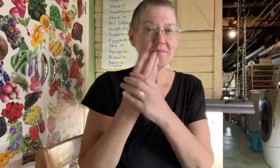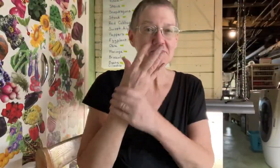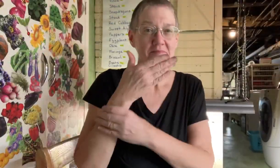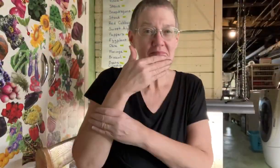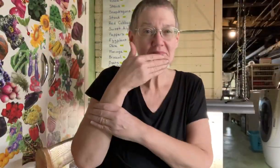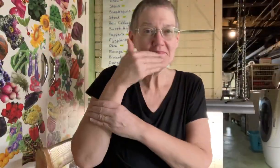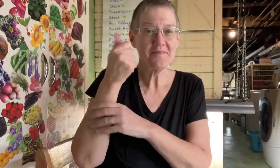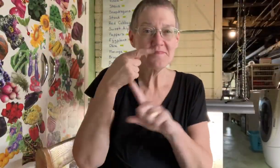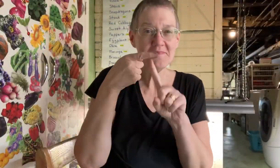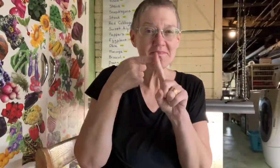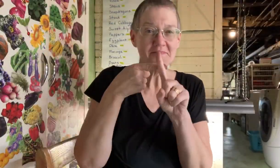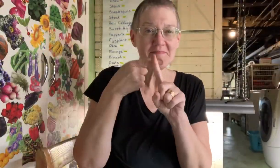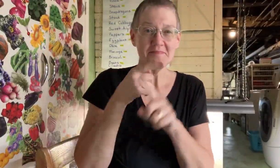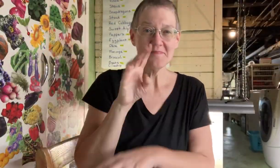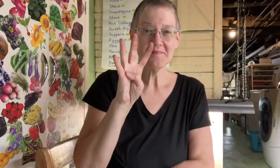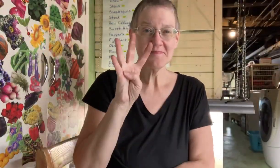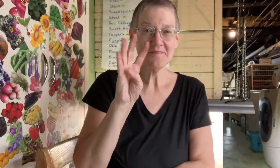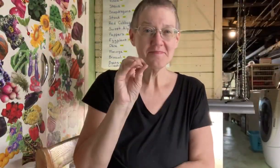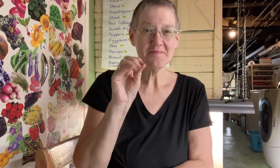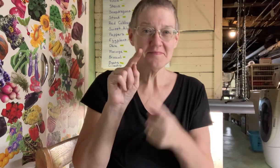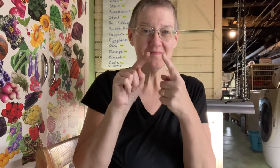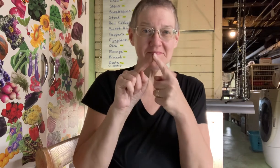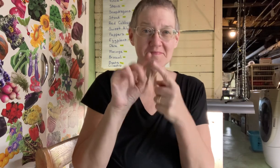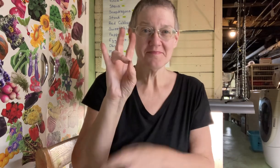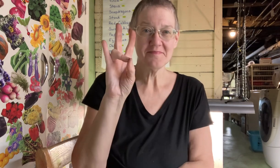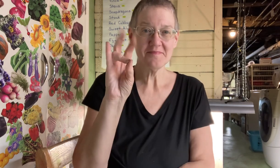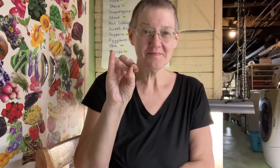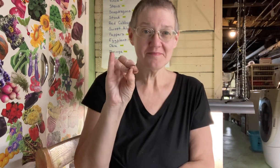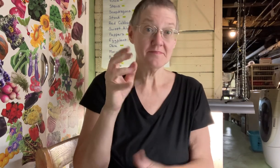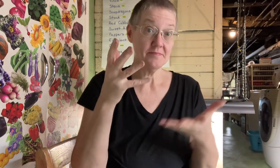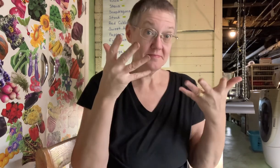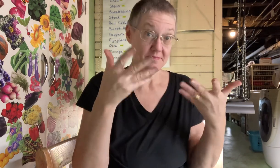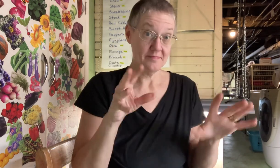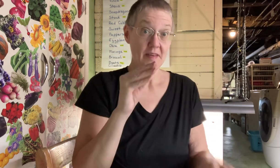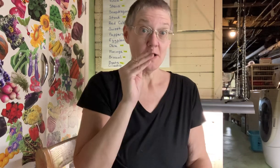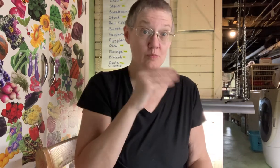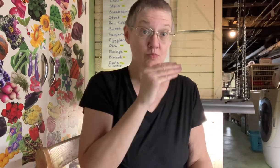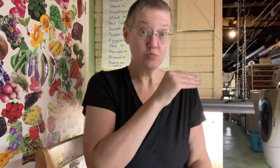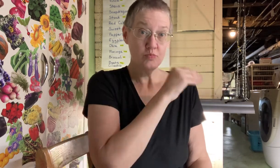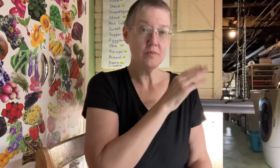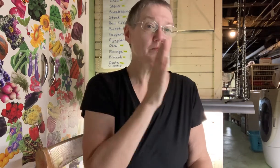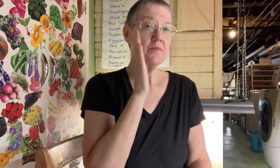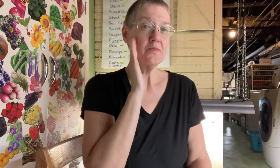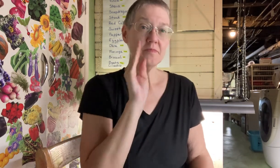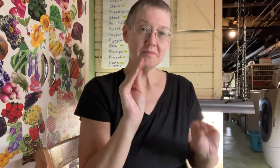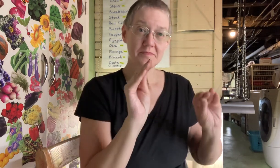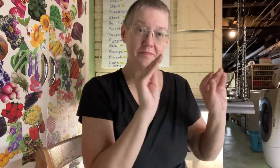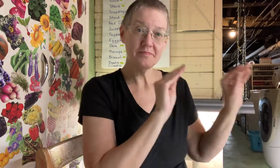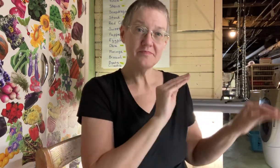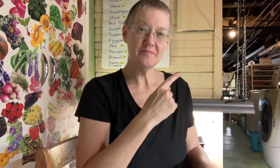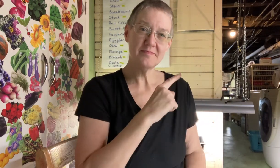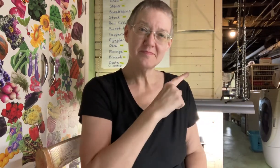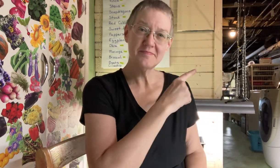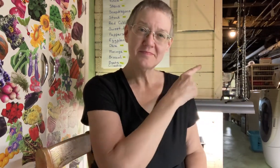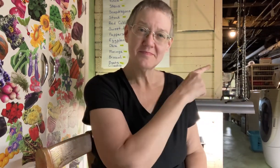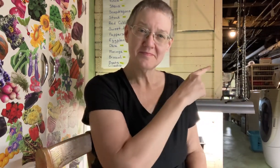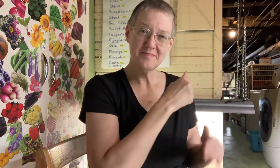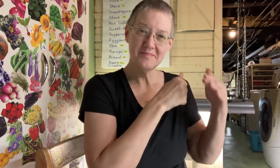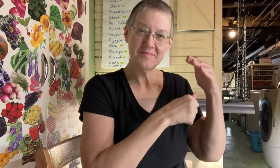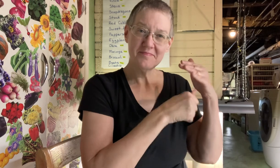But they're going to grow best at 40 to 70 degrees. So after I get them